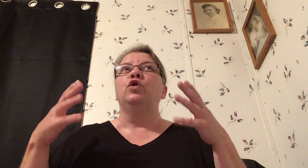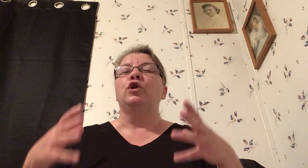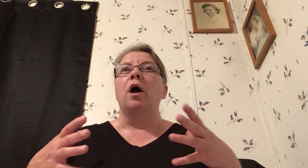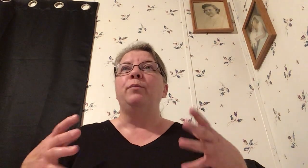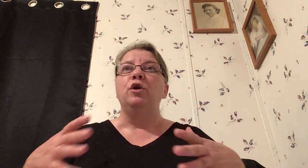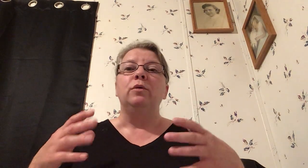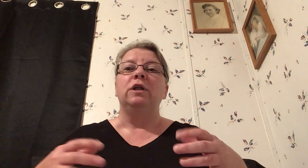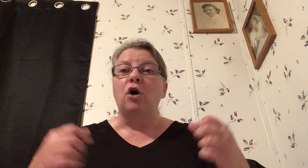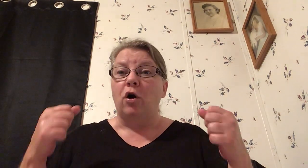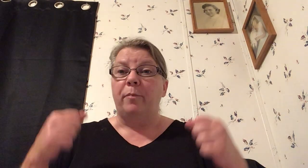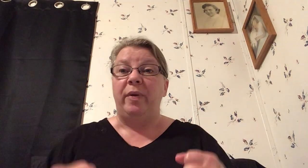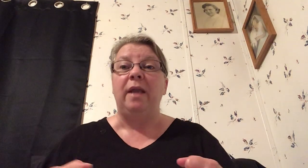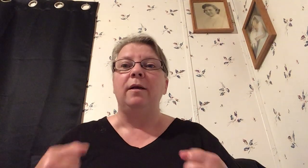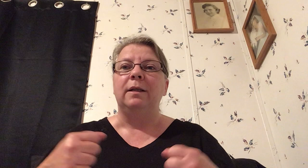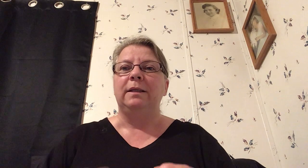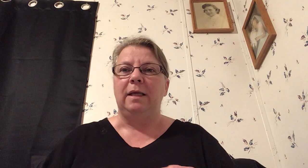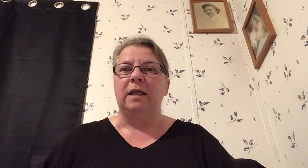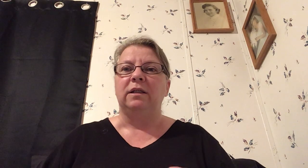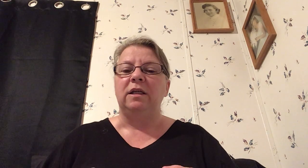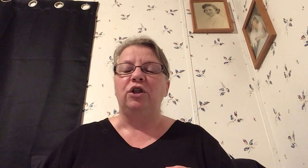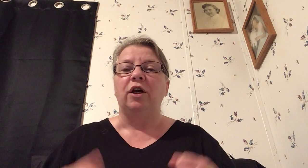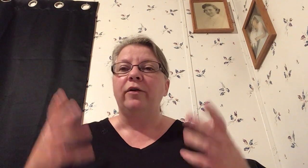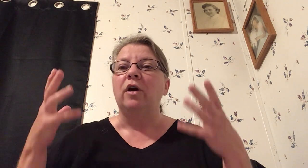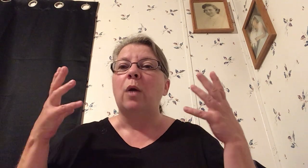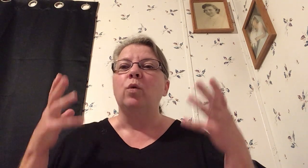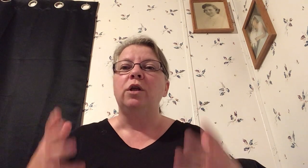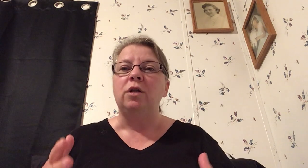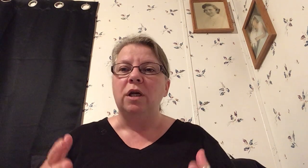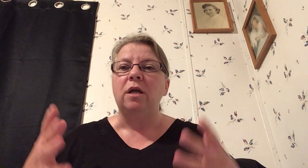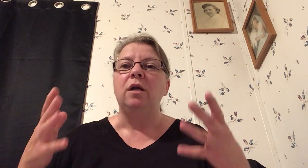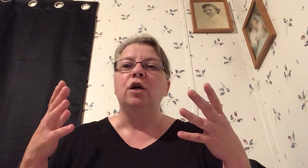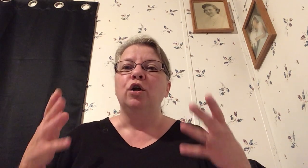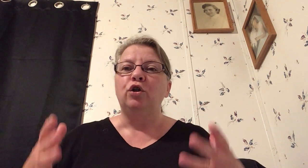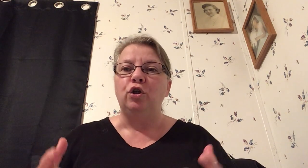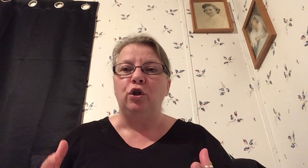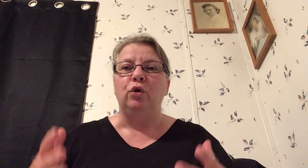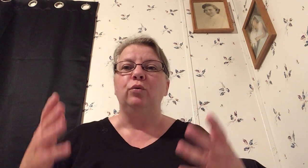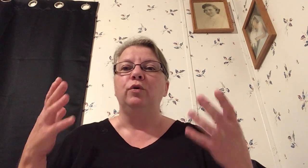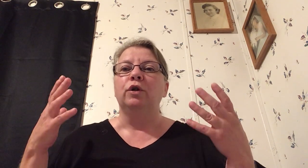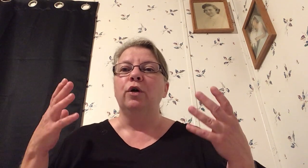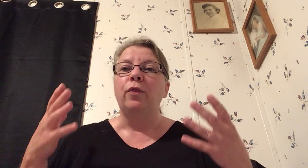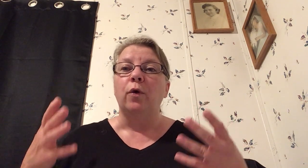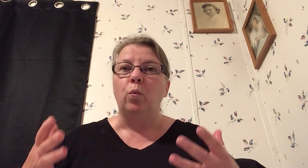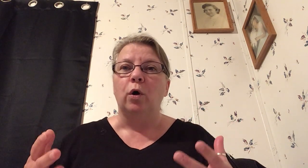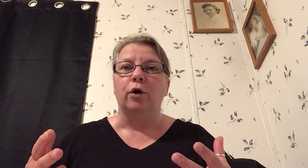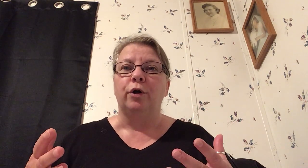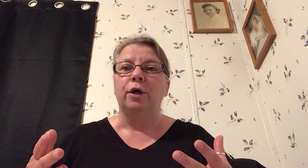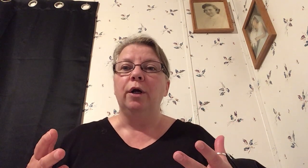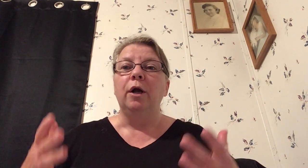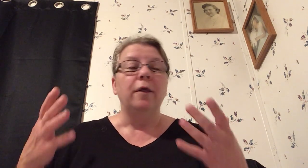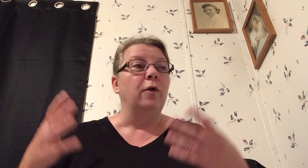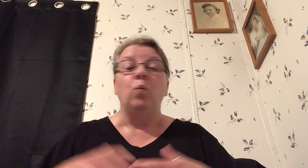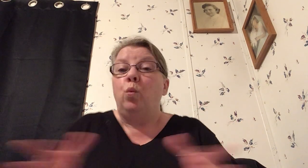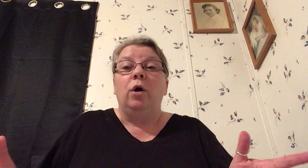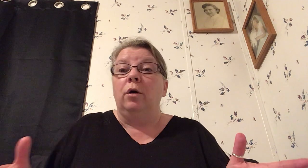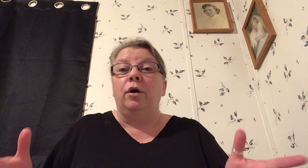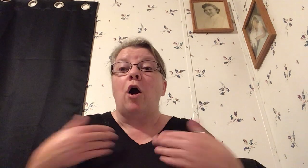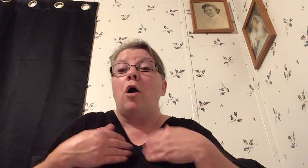stop using our opinions against each other and we need to use the word the word our